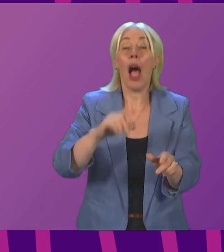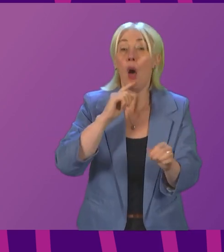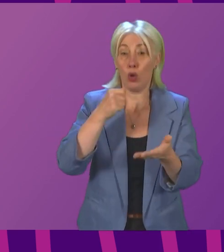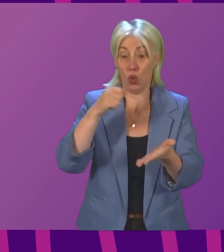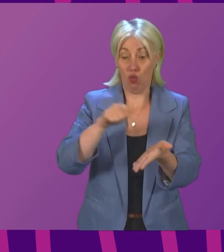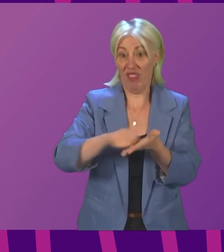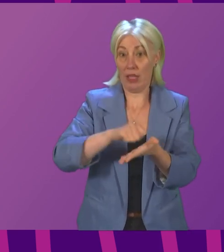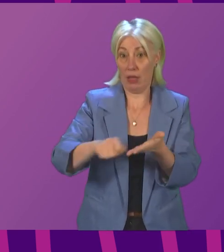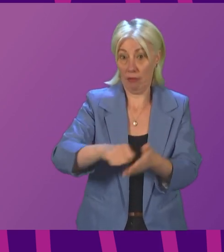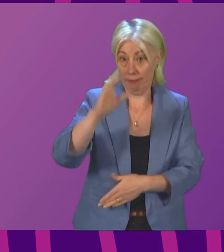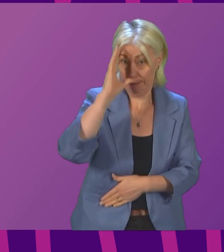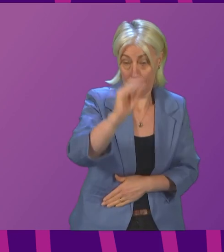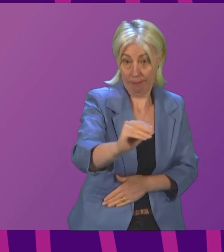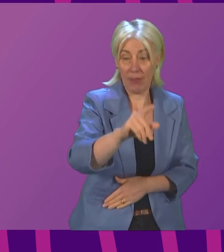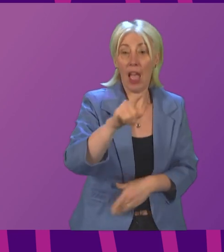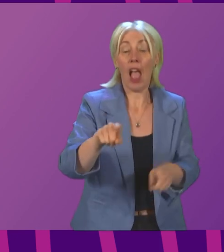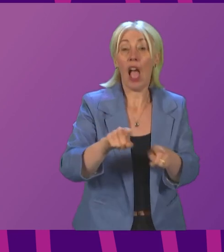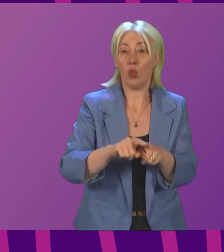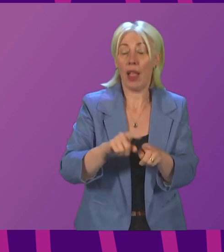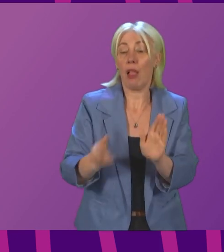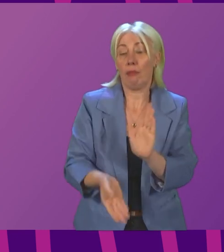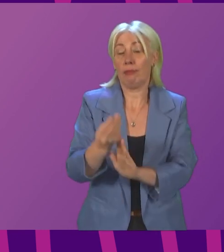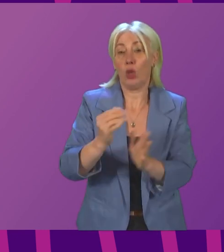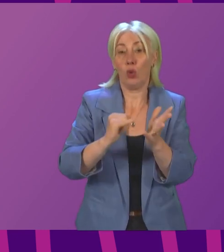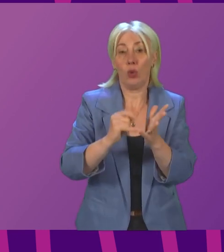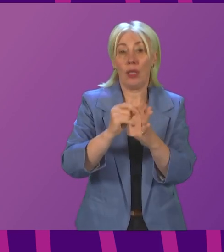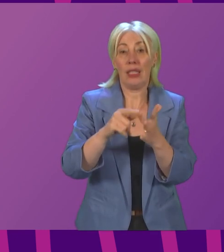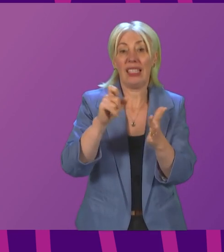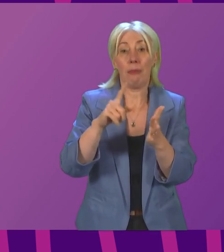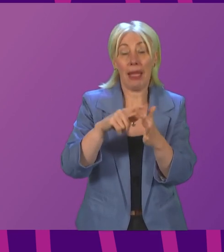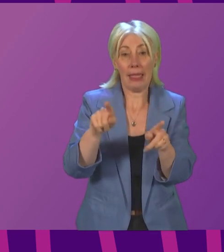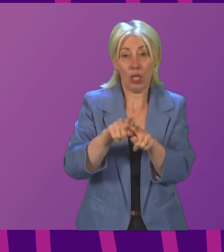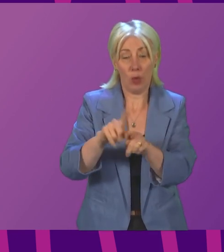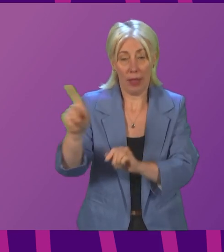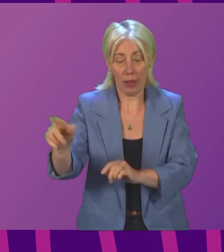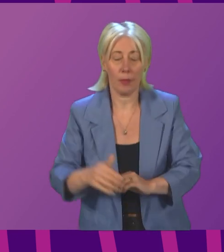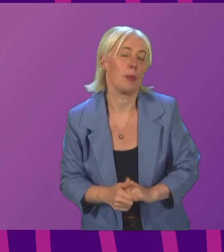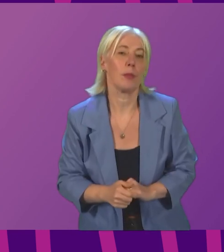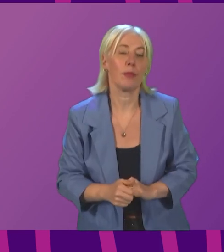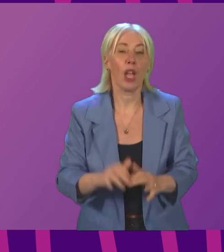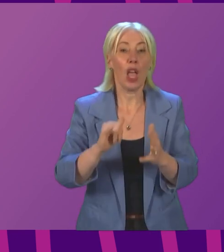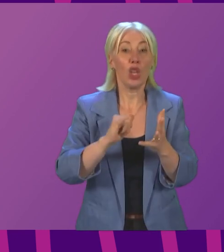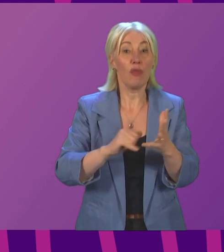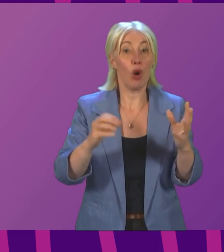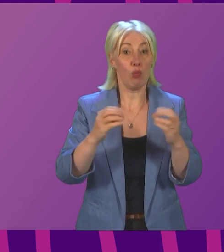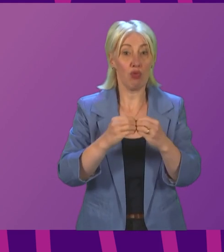it in written form. again, as I said in a previous answer, put the information in spice as well. Siobhan Brown to be followed by Tess White. Thank you, Presiding